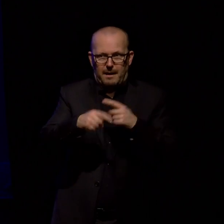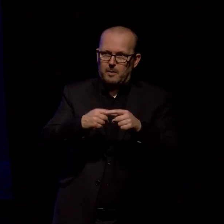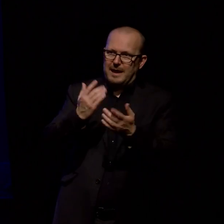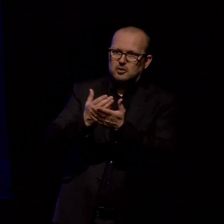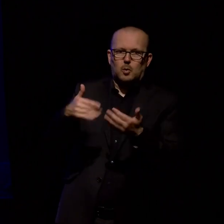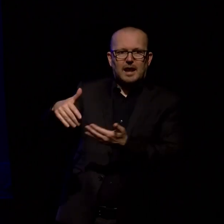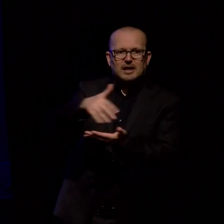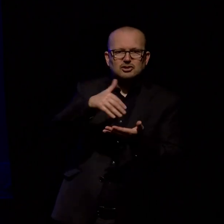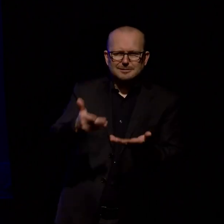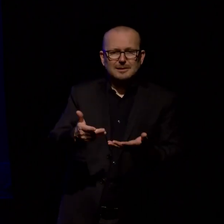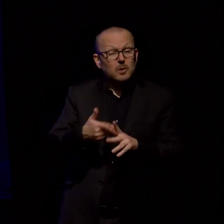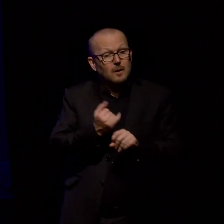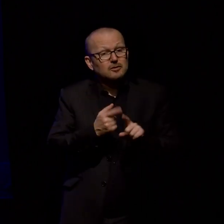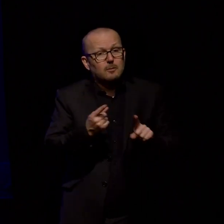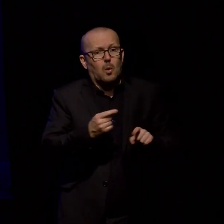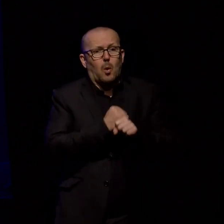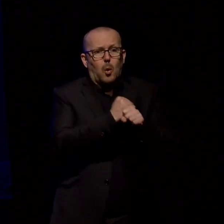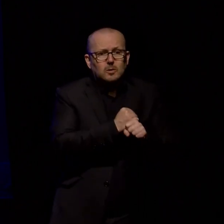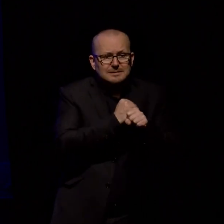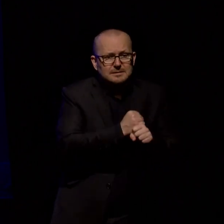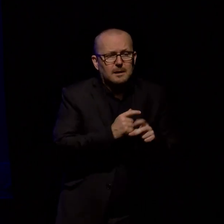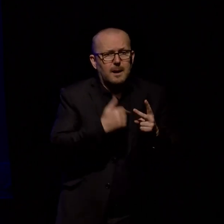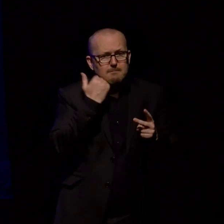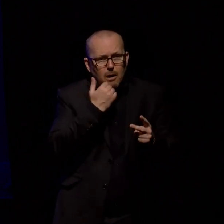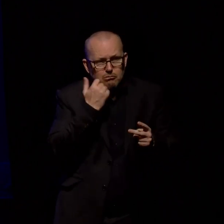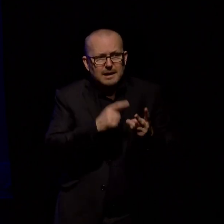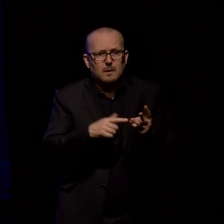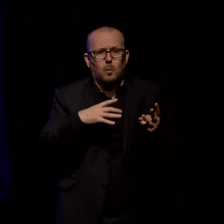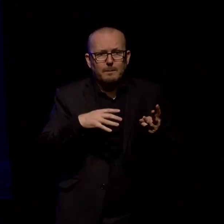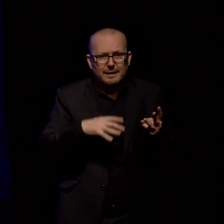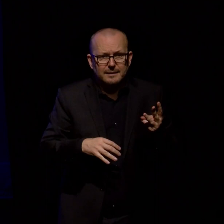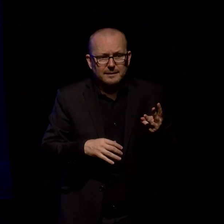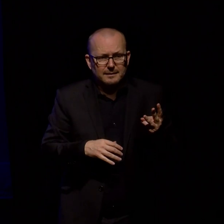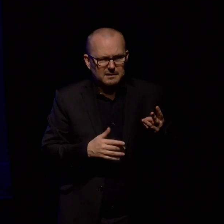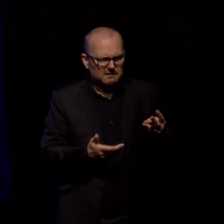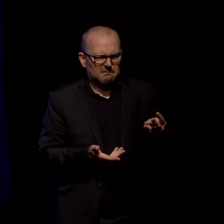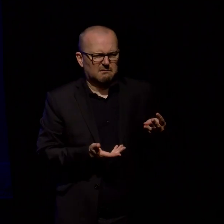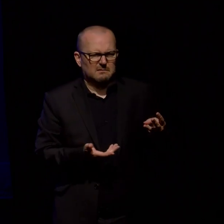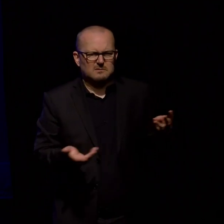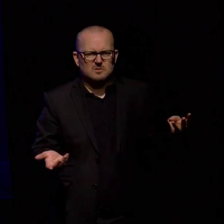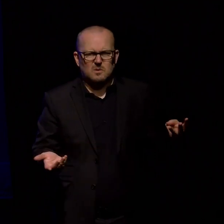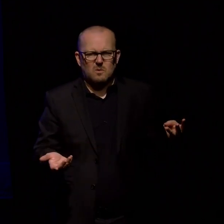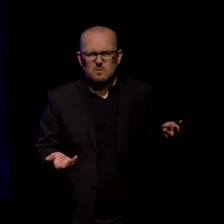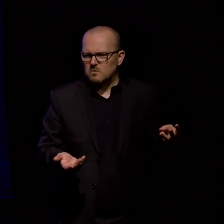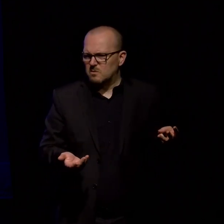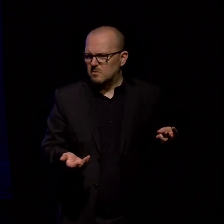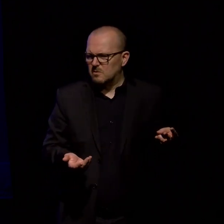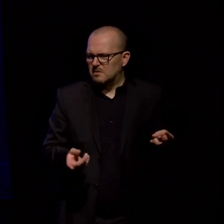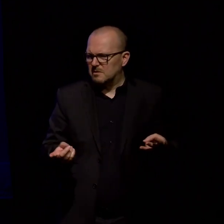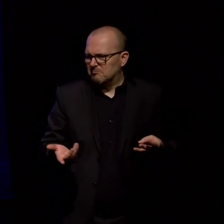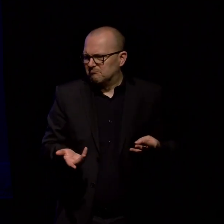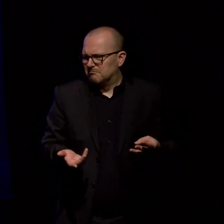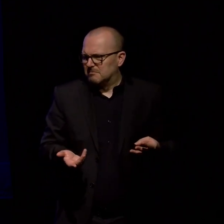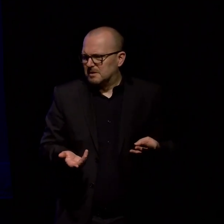example there was horses and there was Maori and there was women and what is that like this